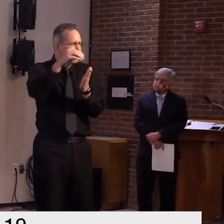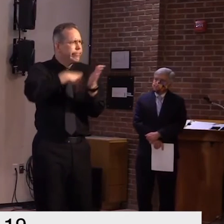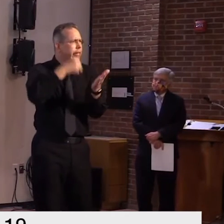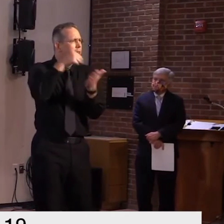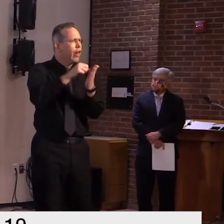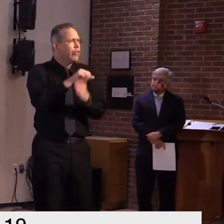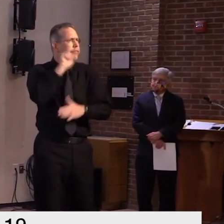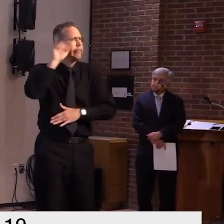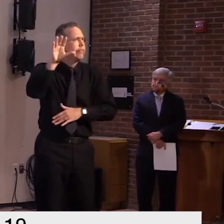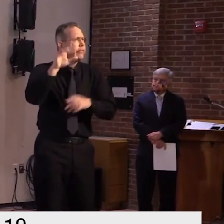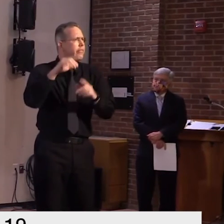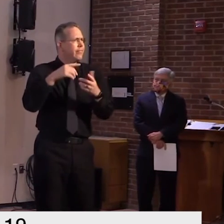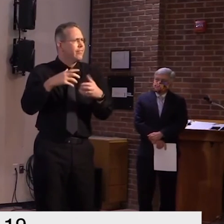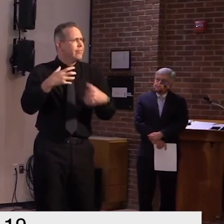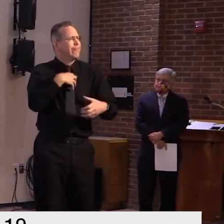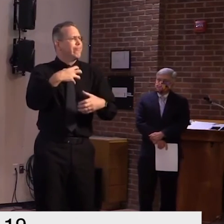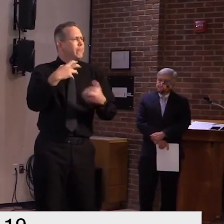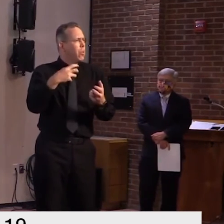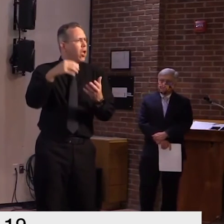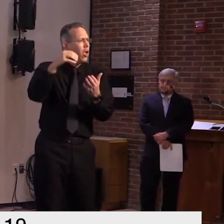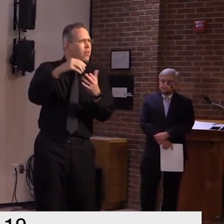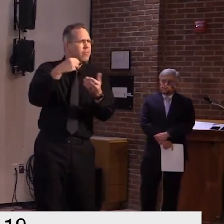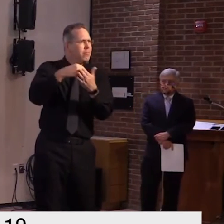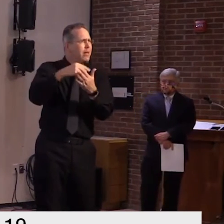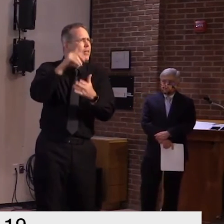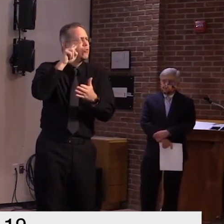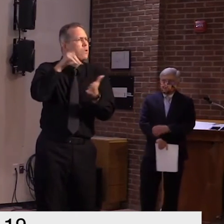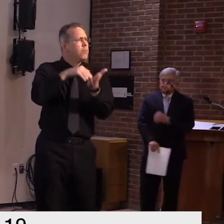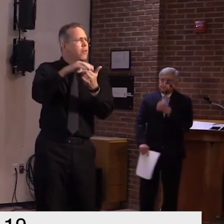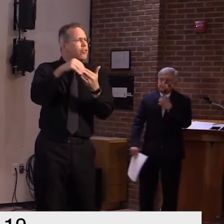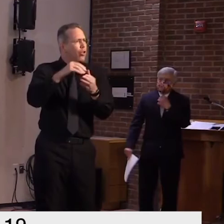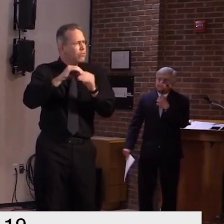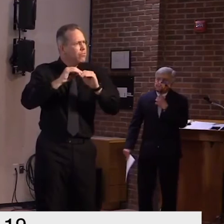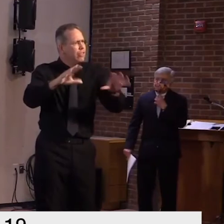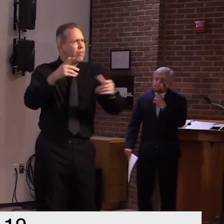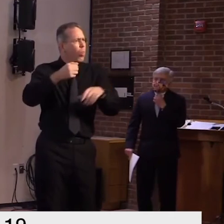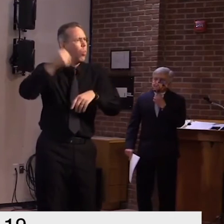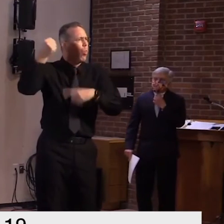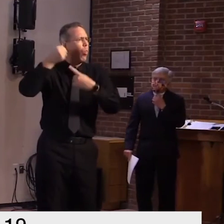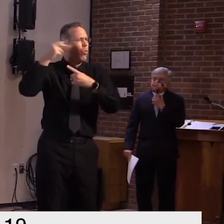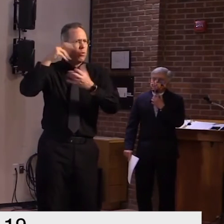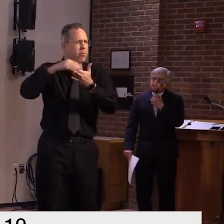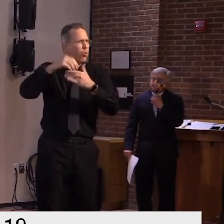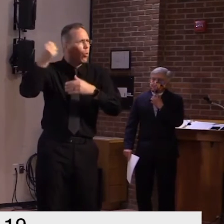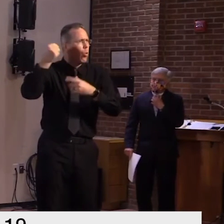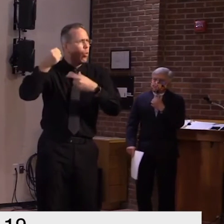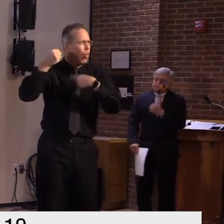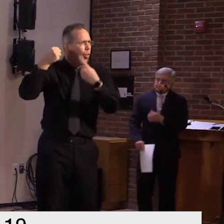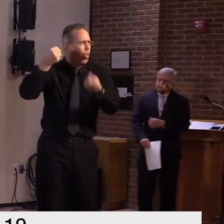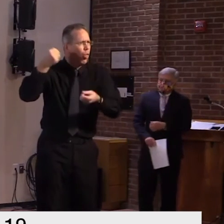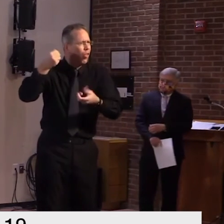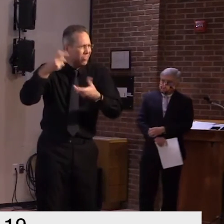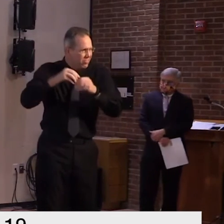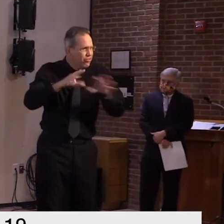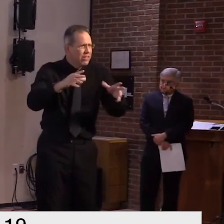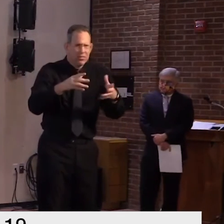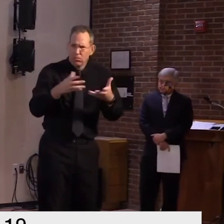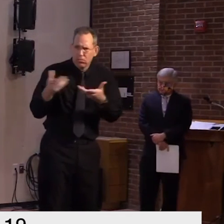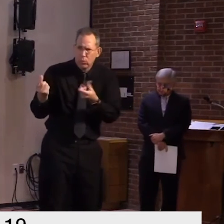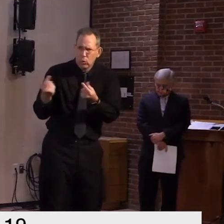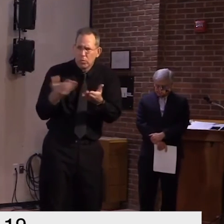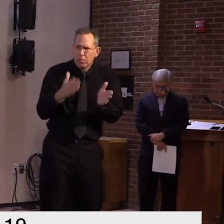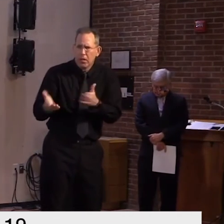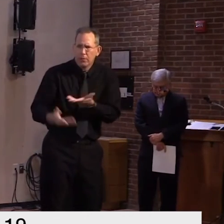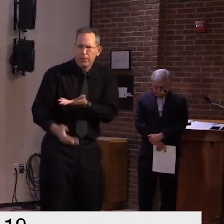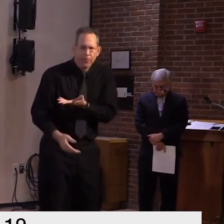getting this money out the door yeah we we've been hearing for quite some time over the last few weeks about the growing concern they have over the